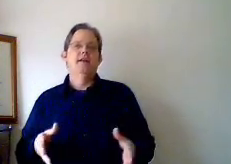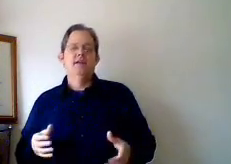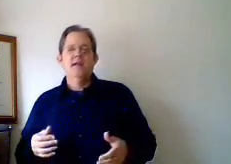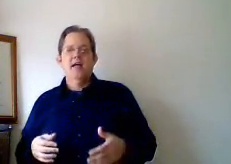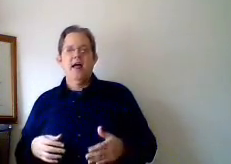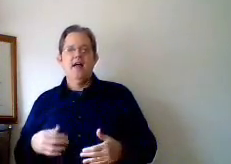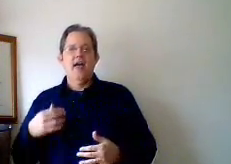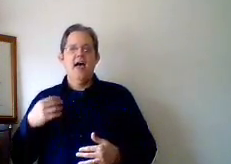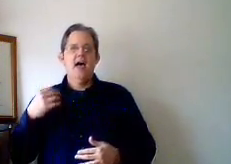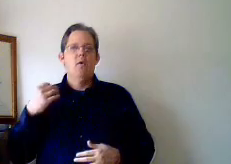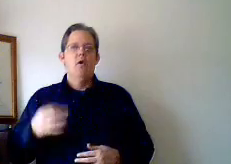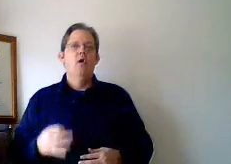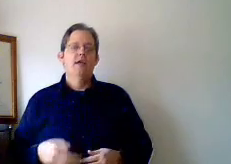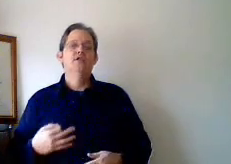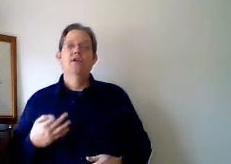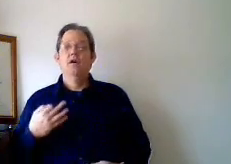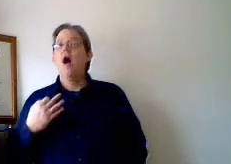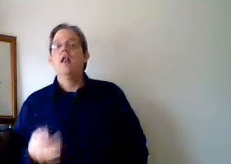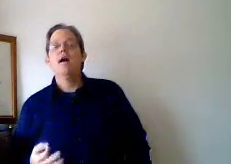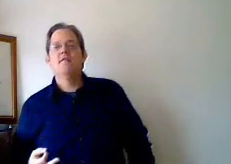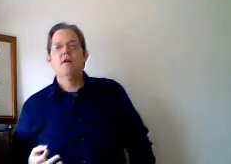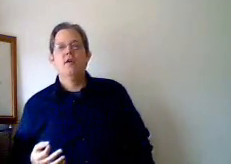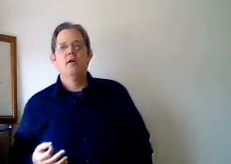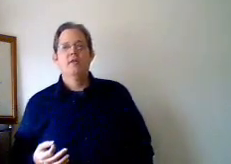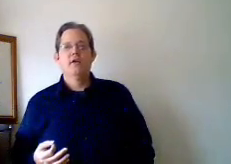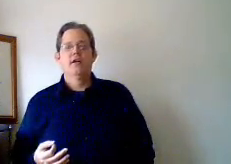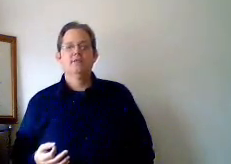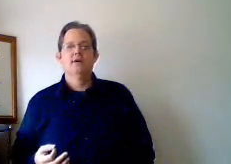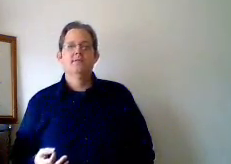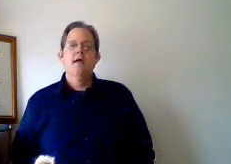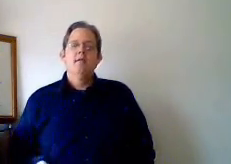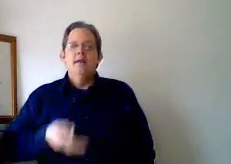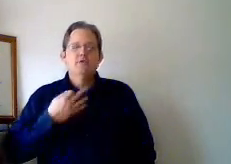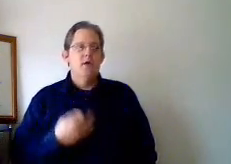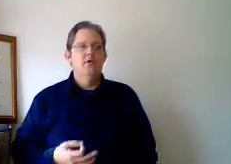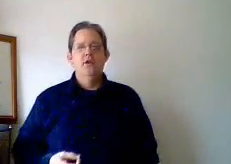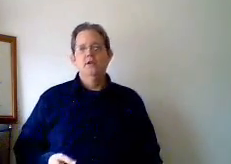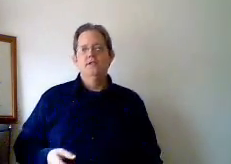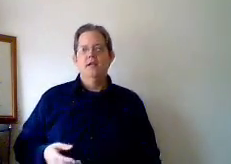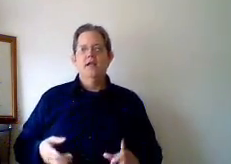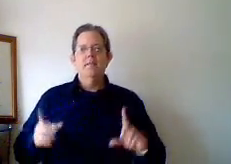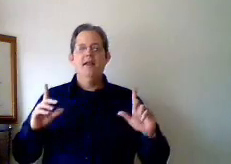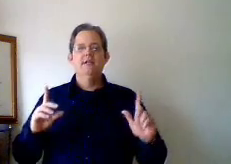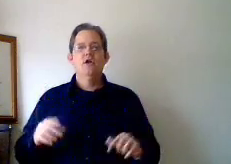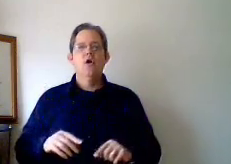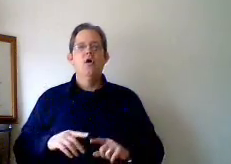that will get you a lot further with your customers. My name is Ronald Hughes. The company is called